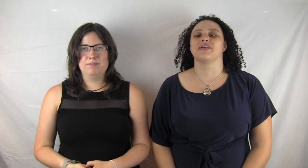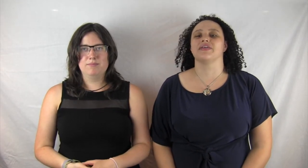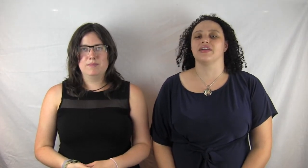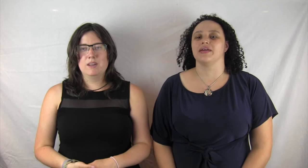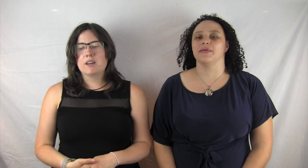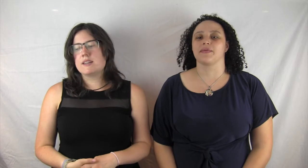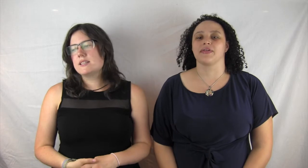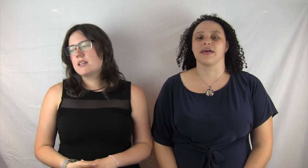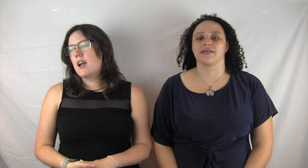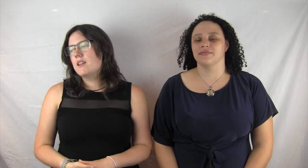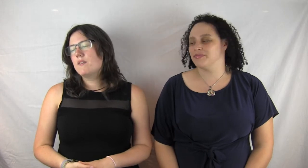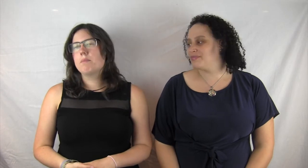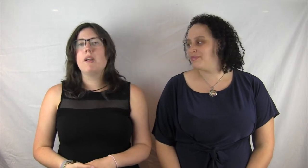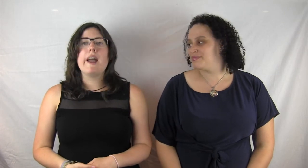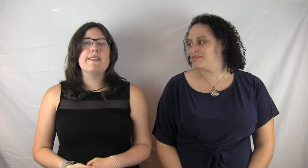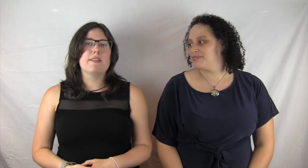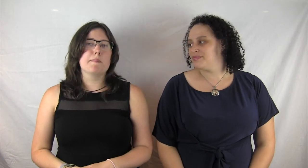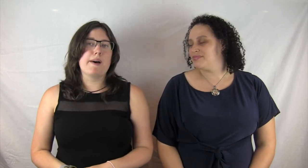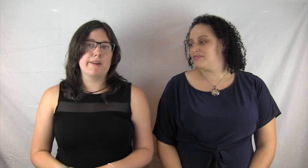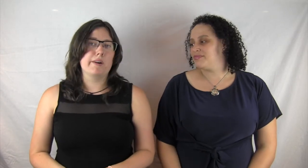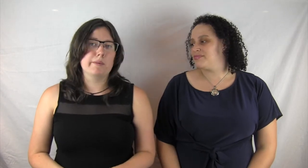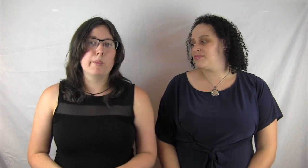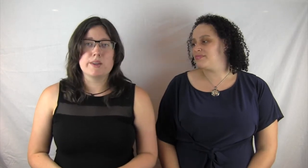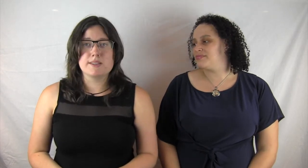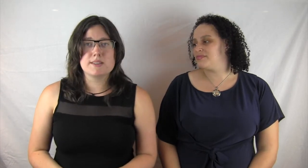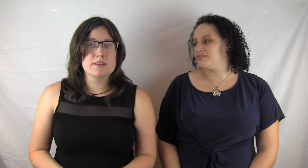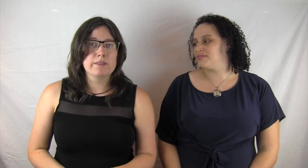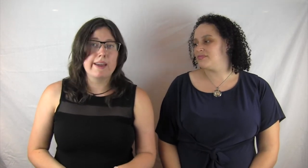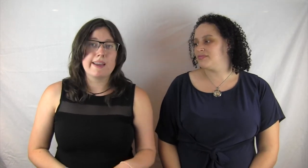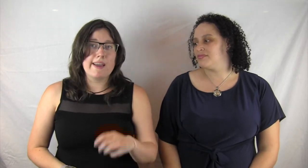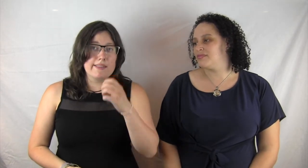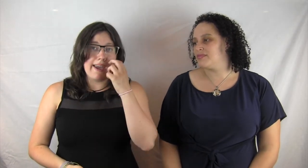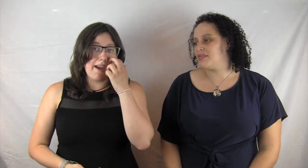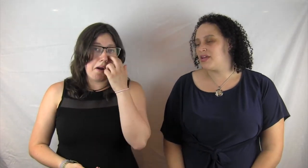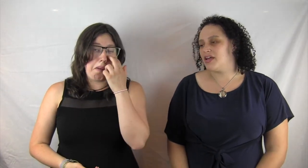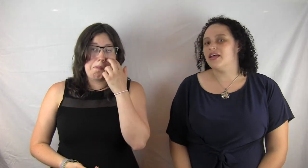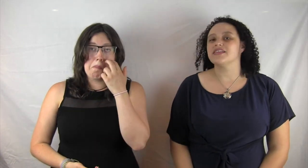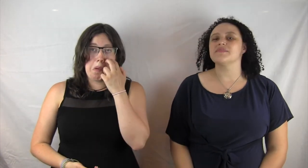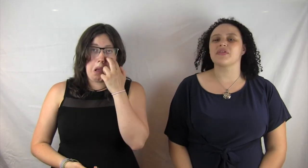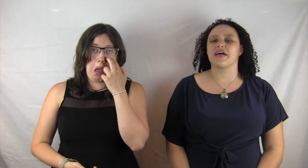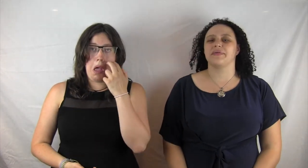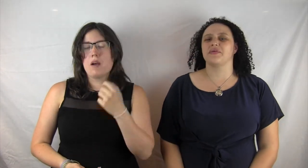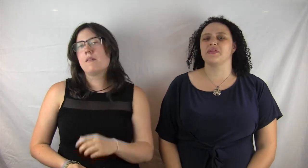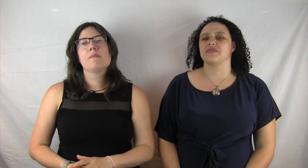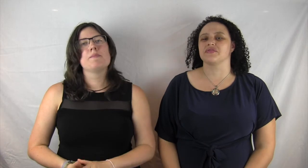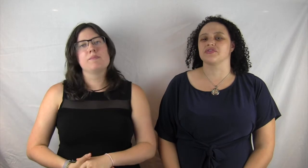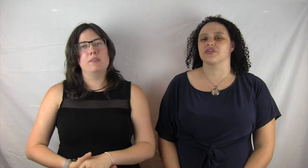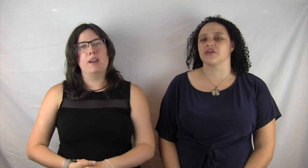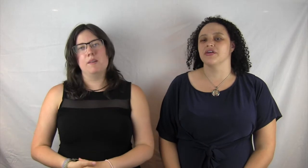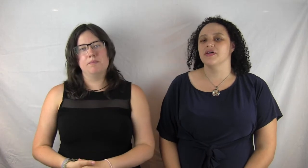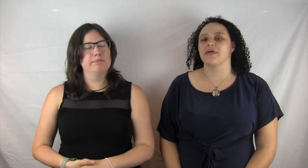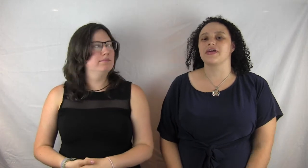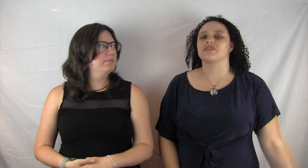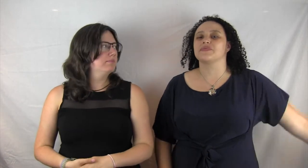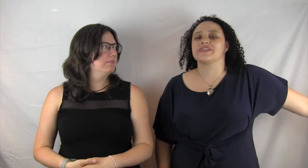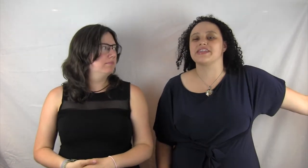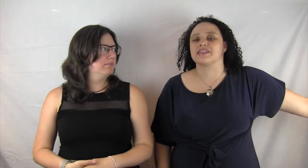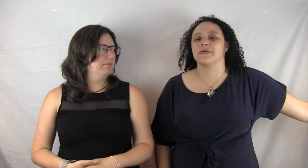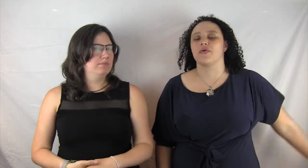monarchy, and people are it's of implied that their mother was like, the heir. It's implied, but nobody knows for sure. But like, there's been six people